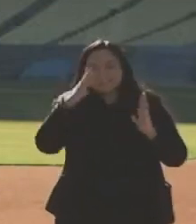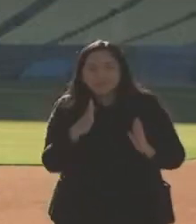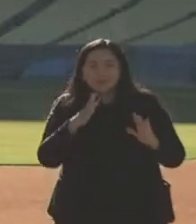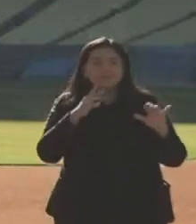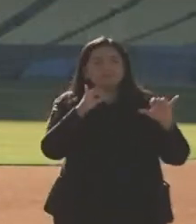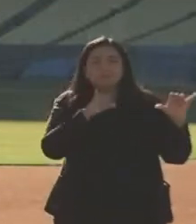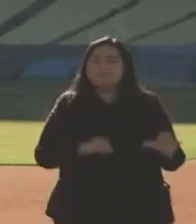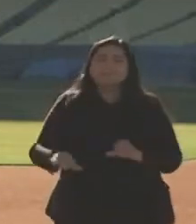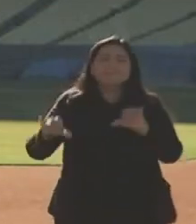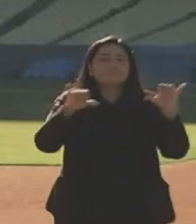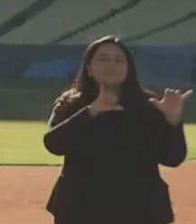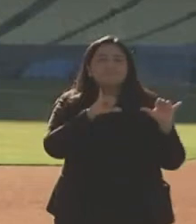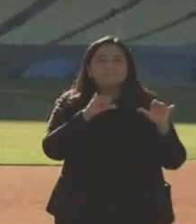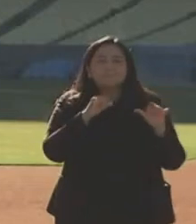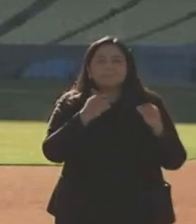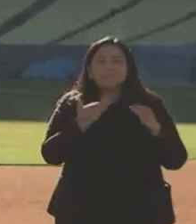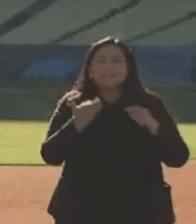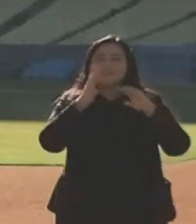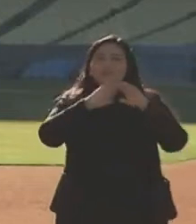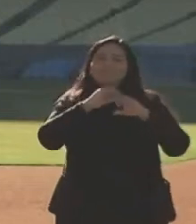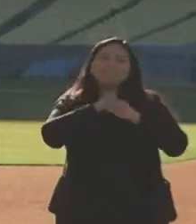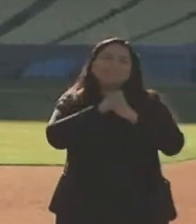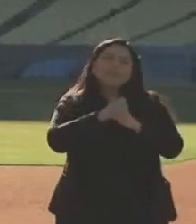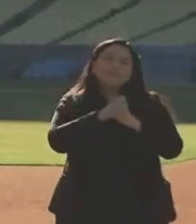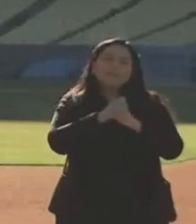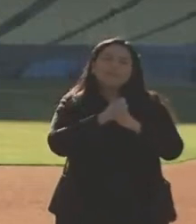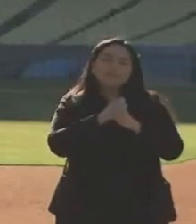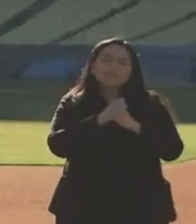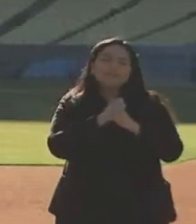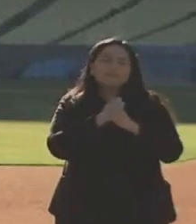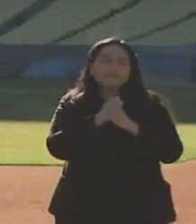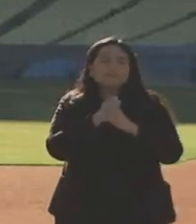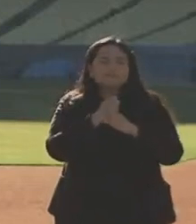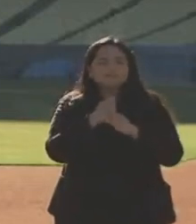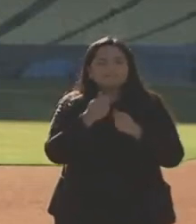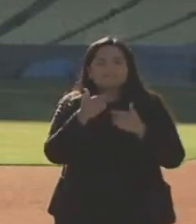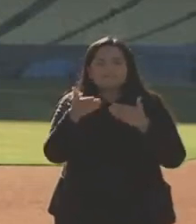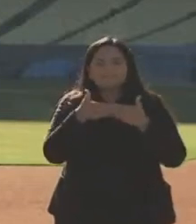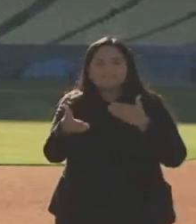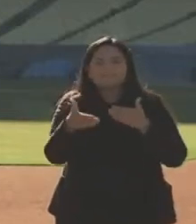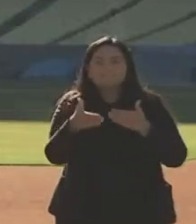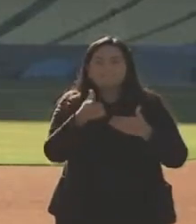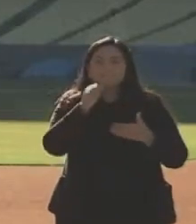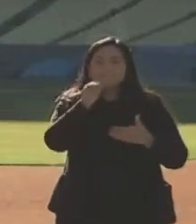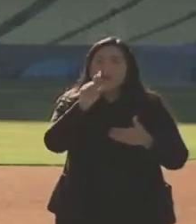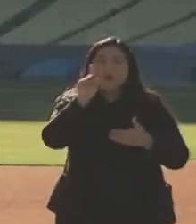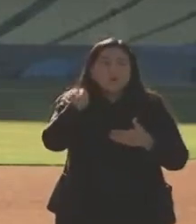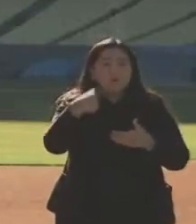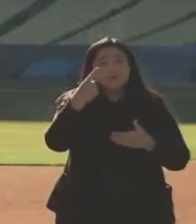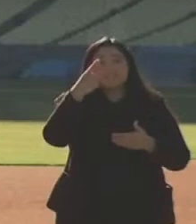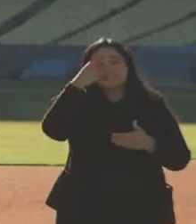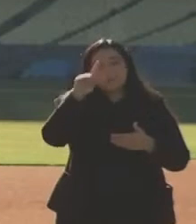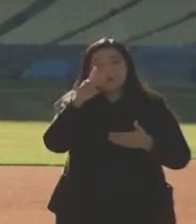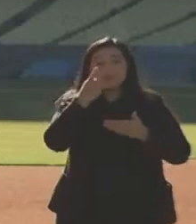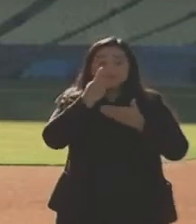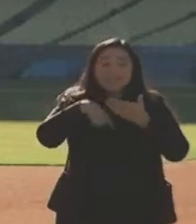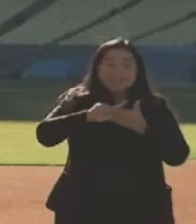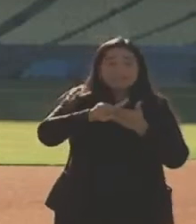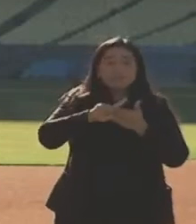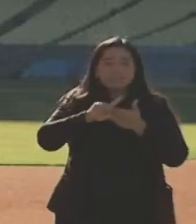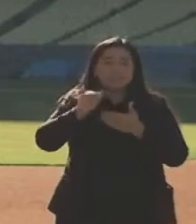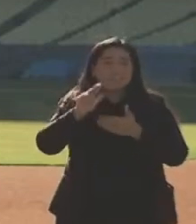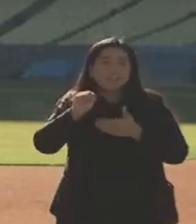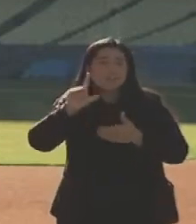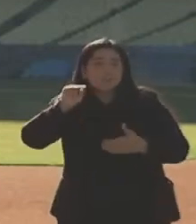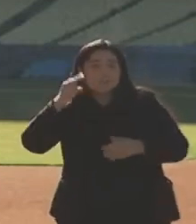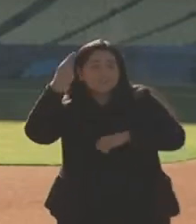stripes have substantially increased their security posture, moving into not just next week in the inaugural on the 20th, but also through